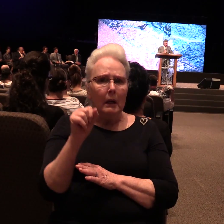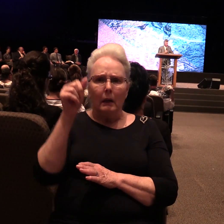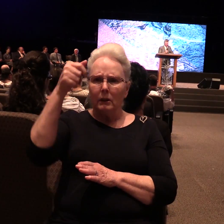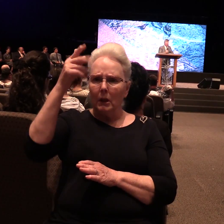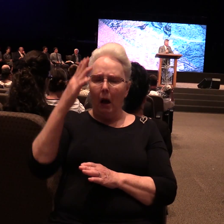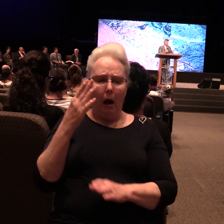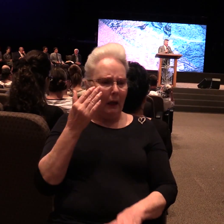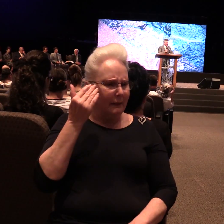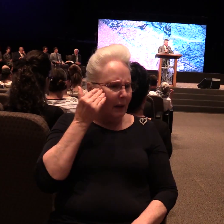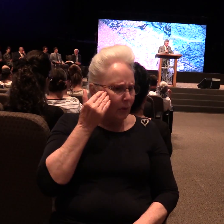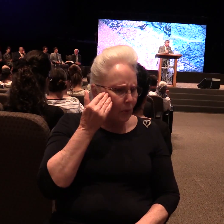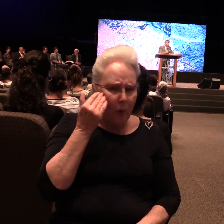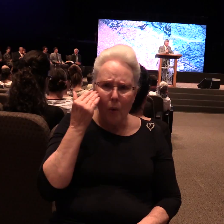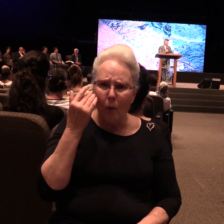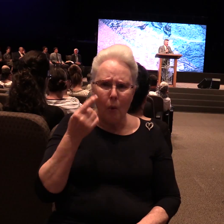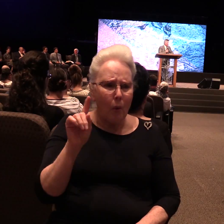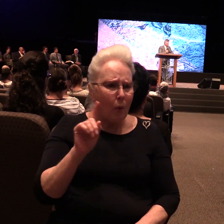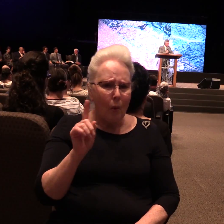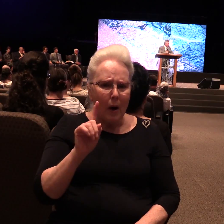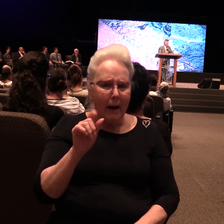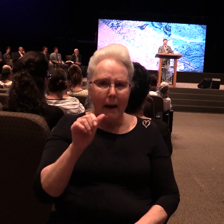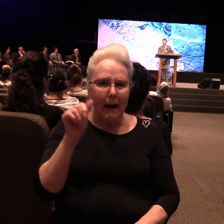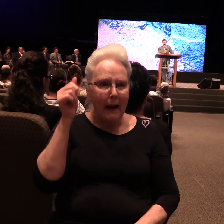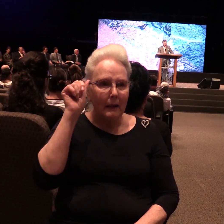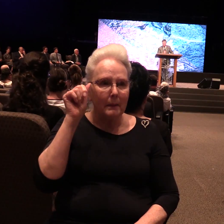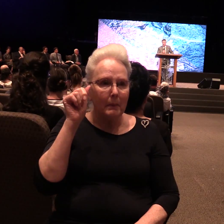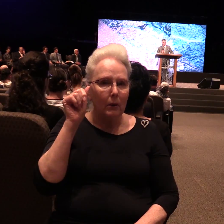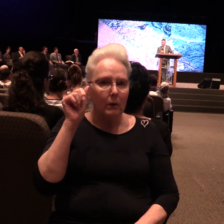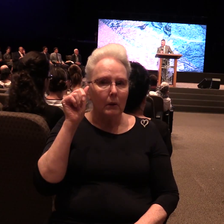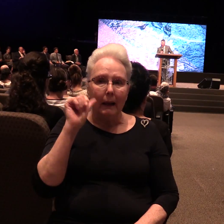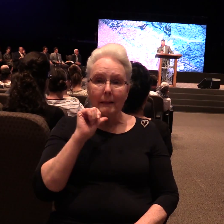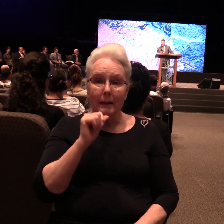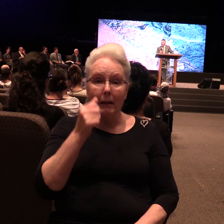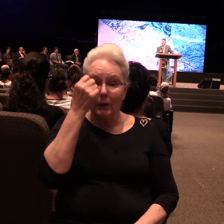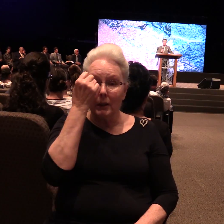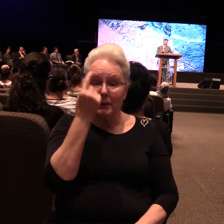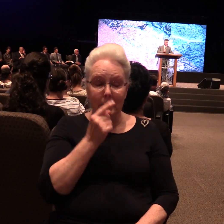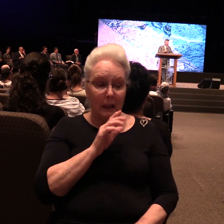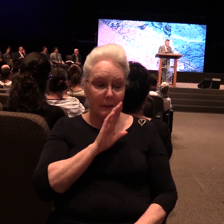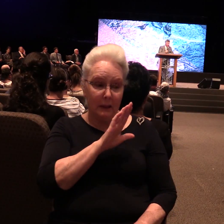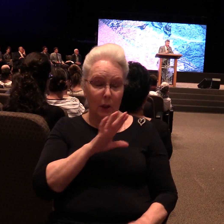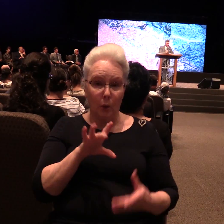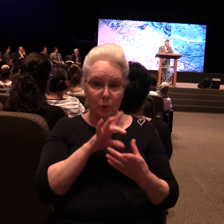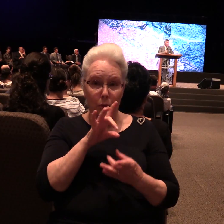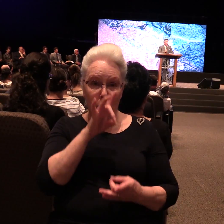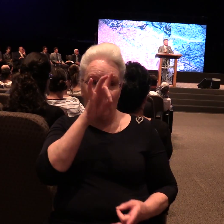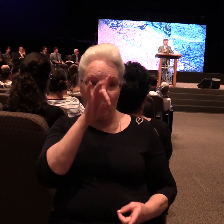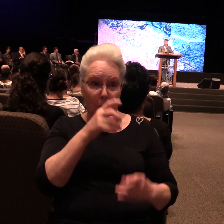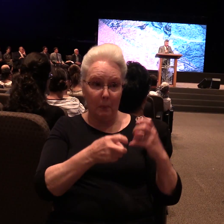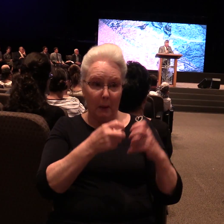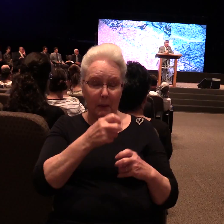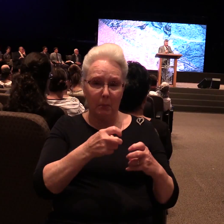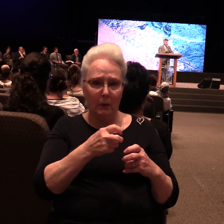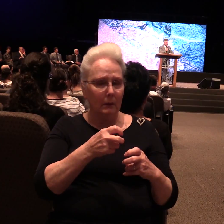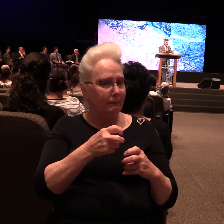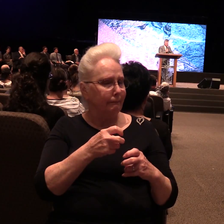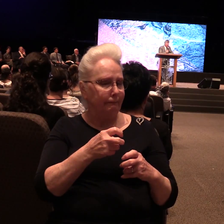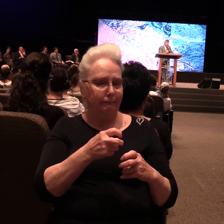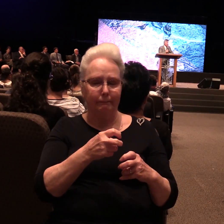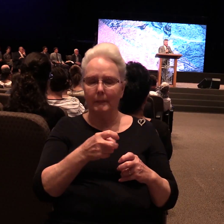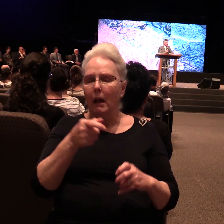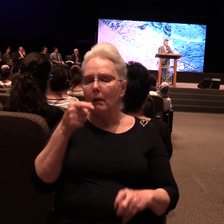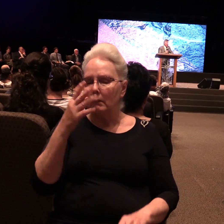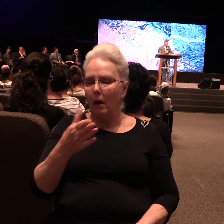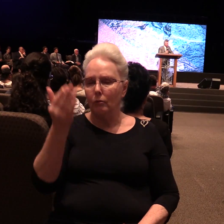God does not understand the condition of Adam's soul? No, absolutely not. For that would impinge upon His intelligence,